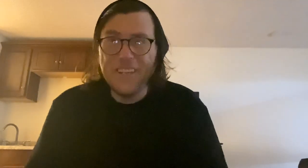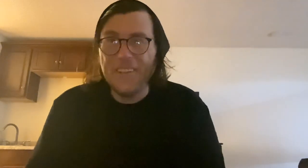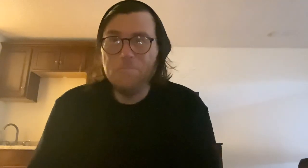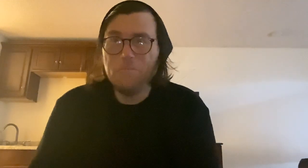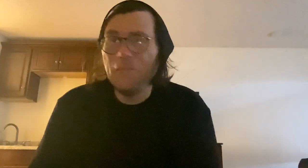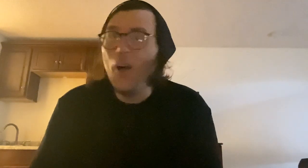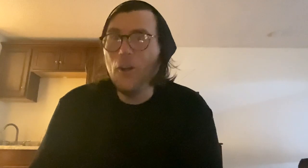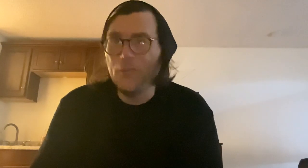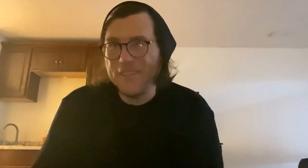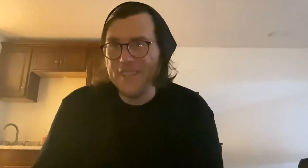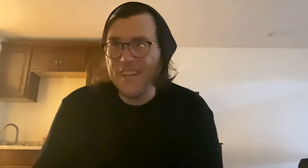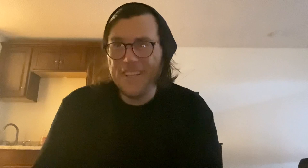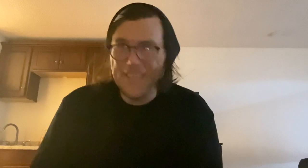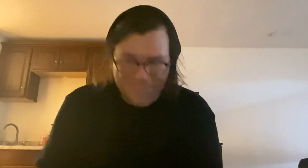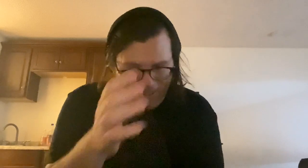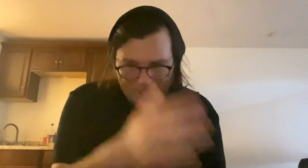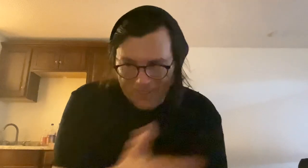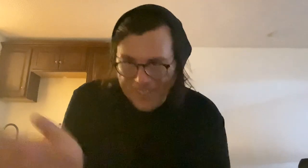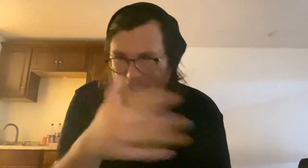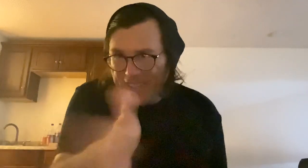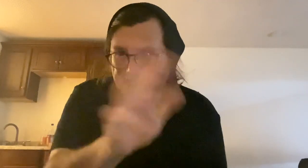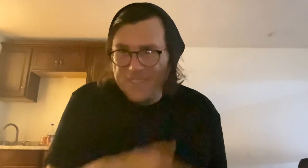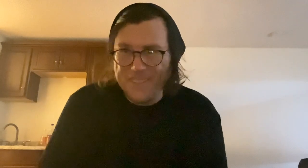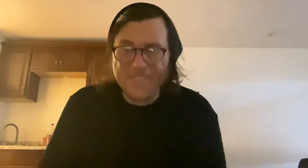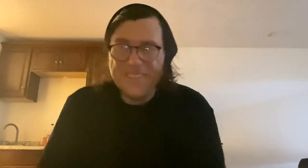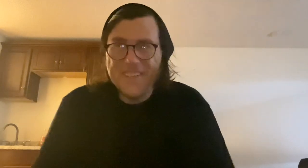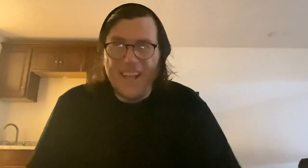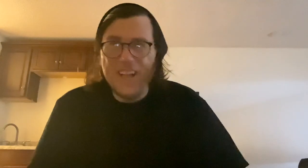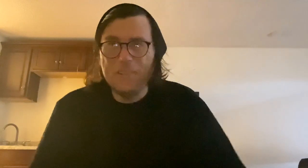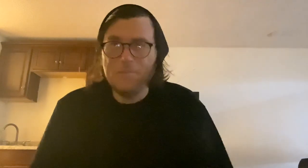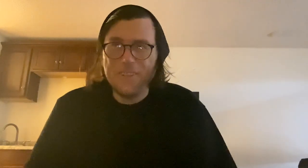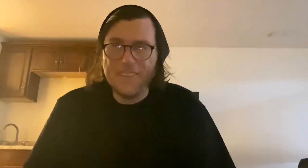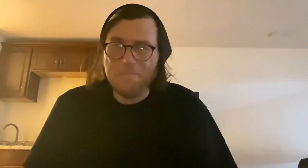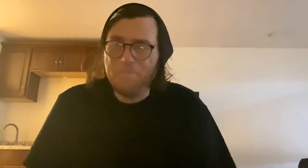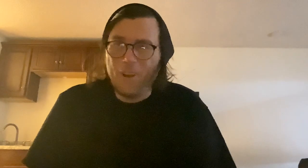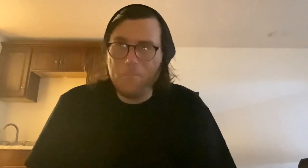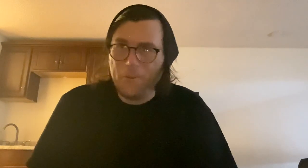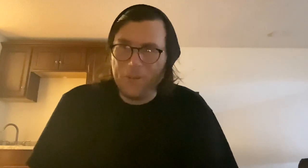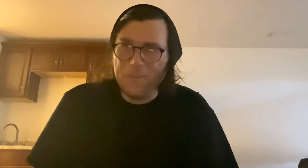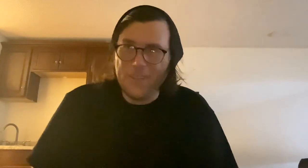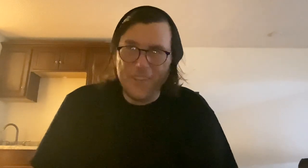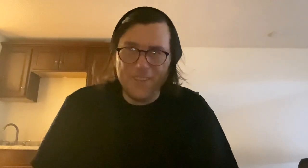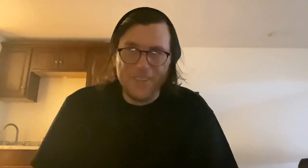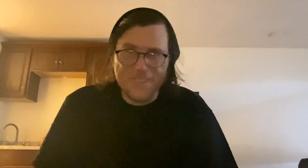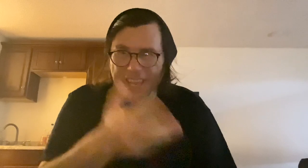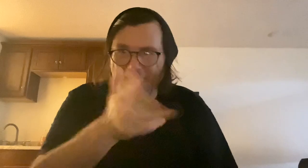it. Like, no, they were just like, let's do it quick and just have this art program do it, you know, this AI